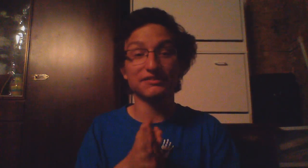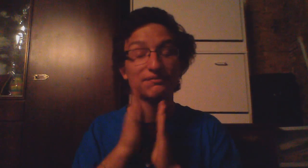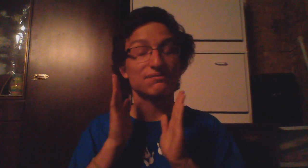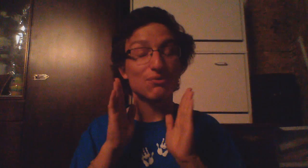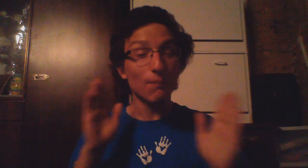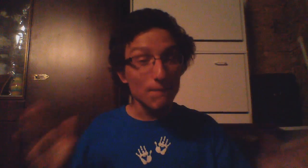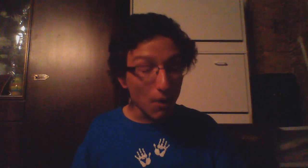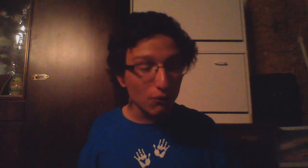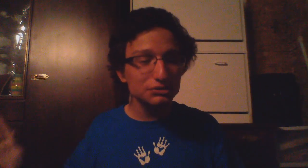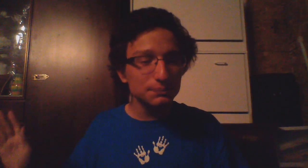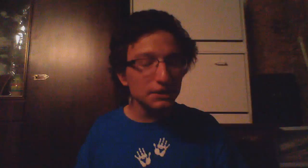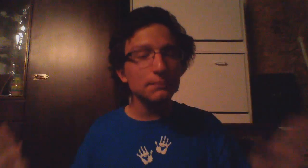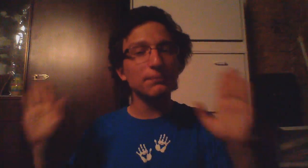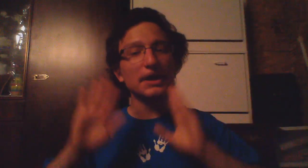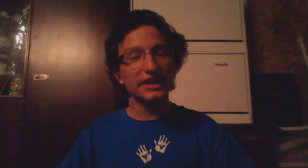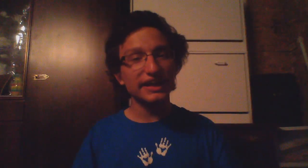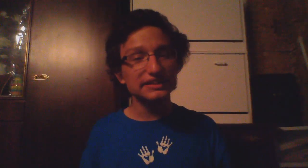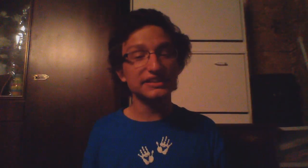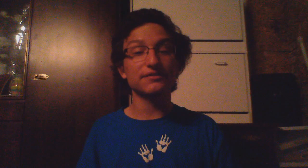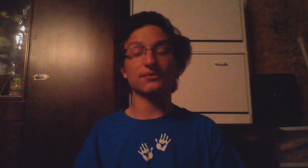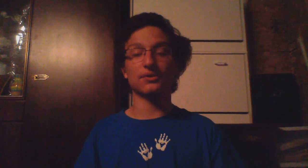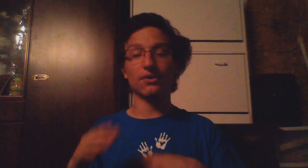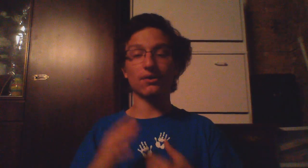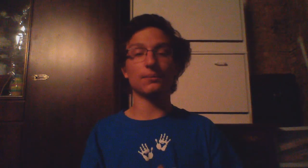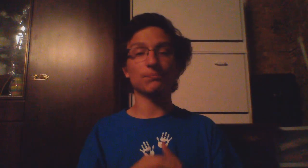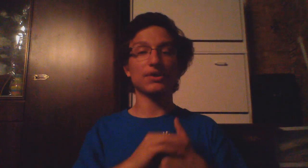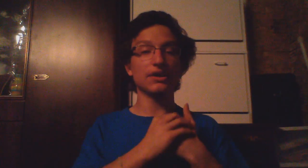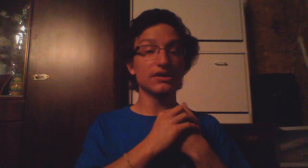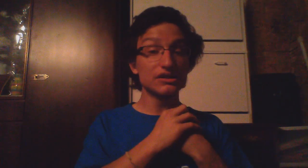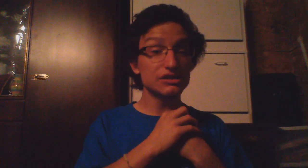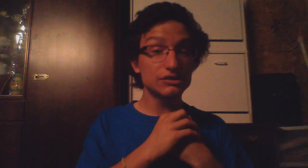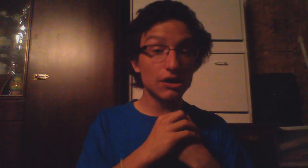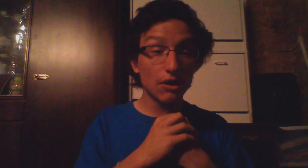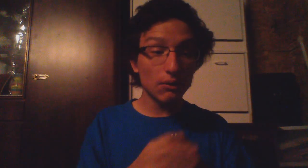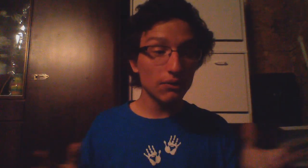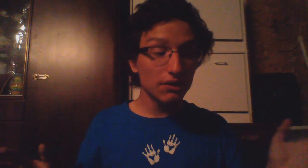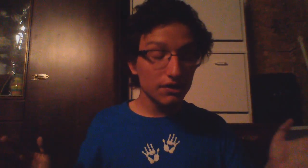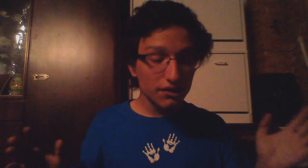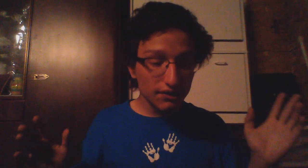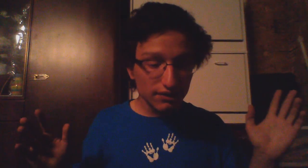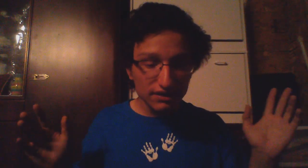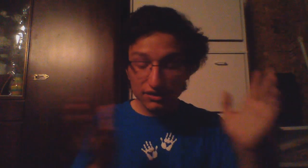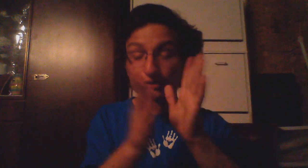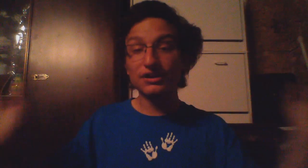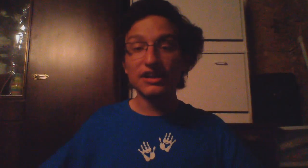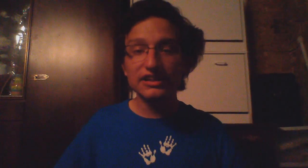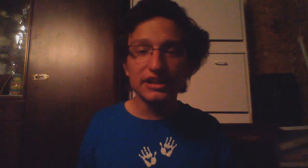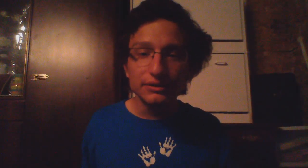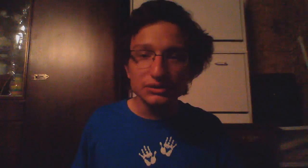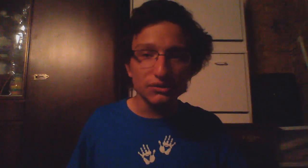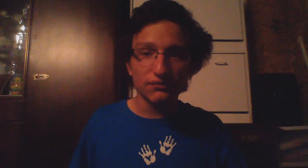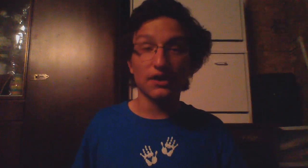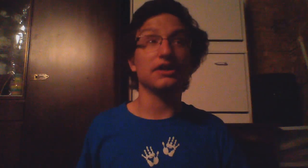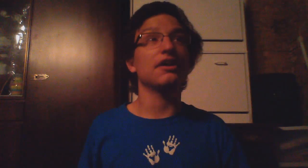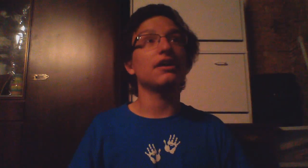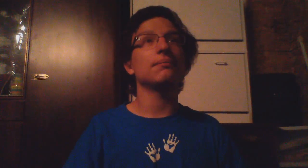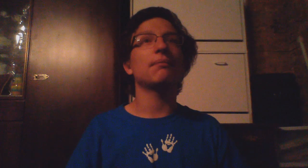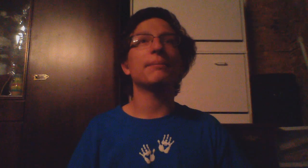for most people I can't say for all so 30-day challenges are fun um my